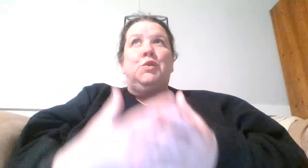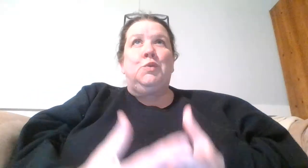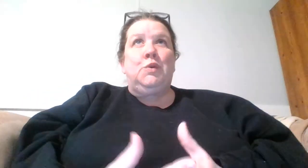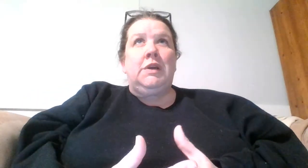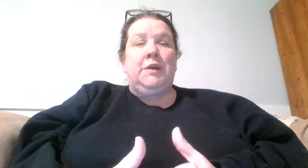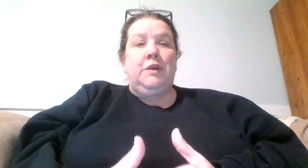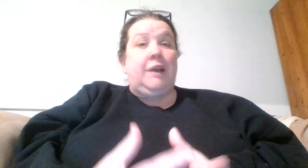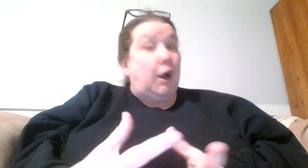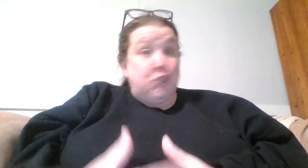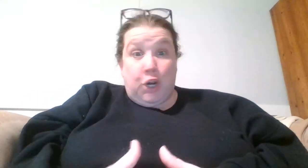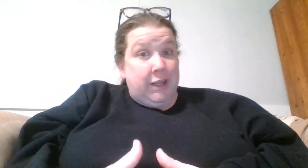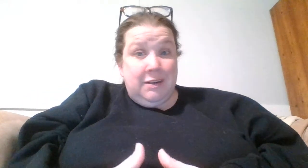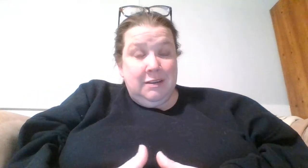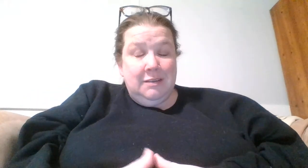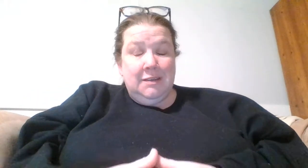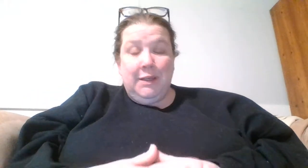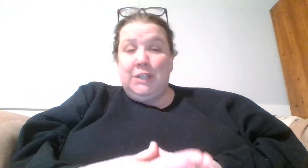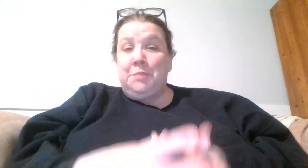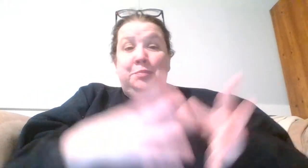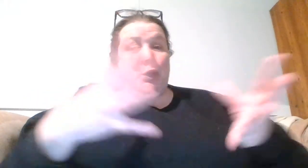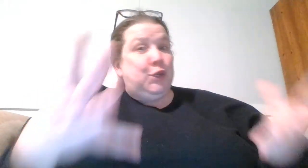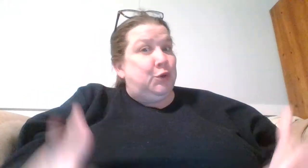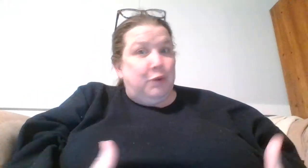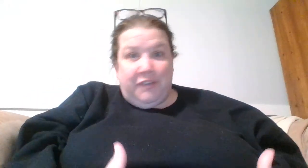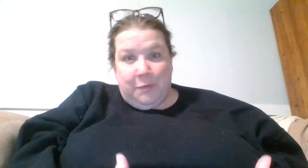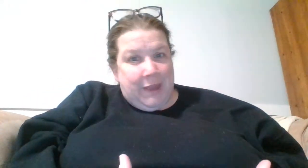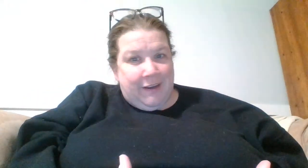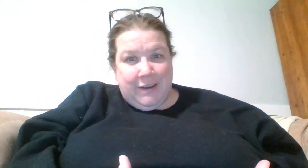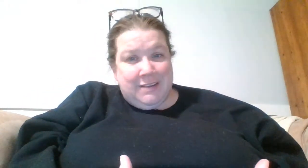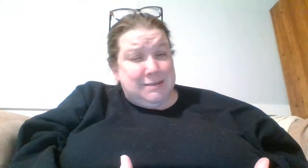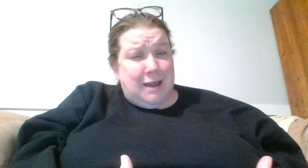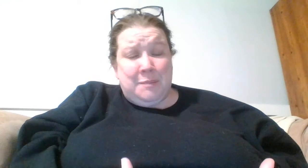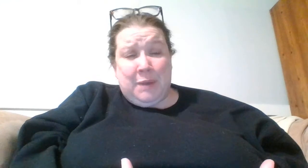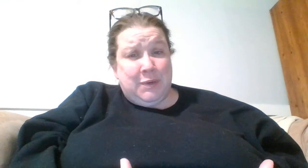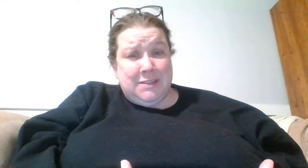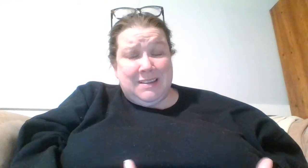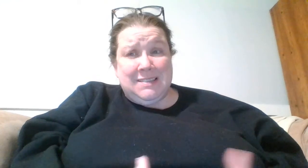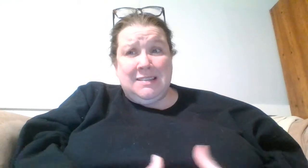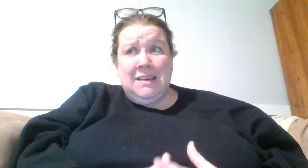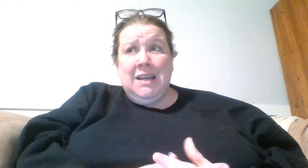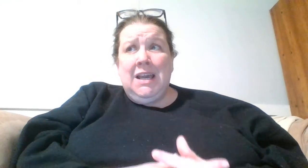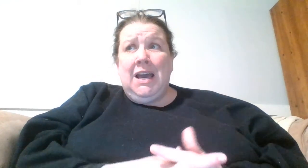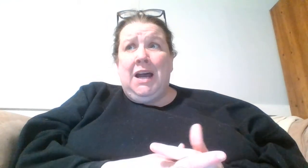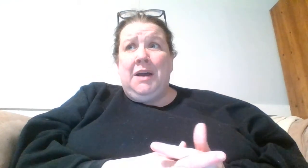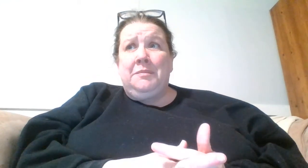it got charted it's a beautiful pattern it is on my wish list um